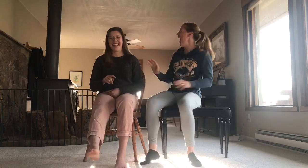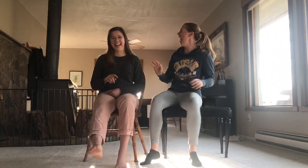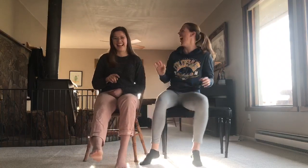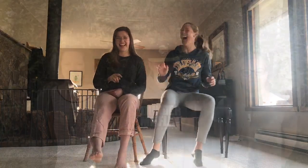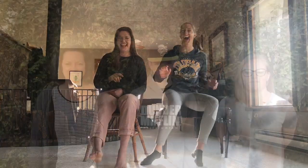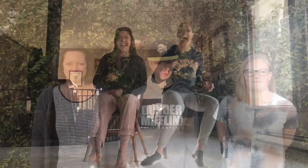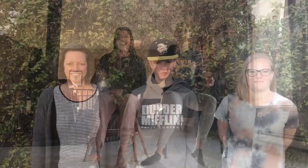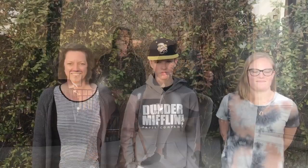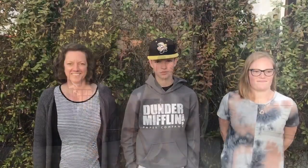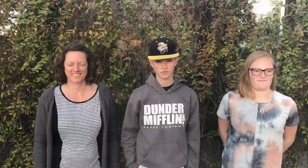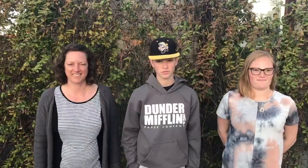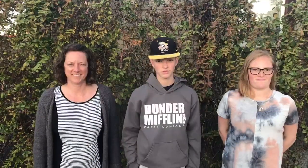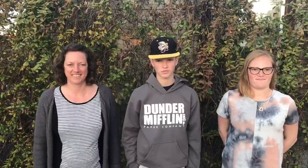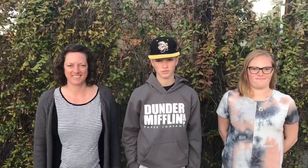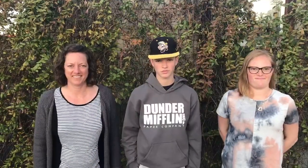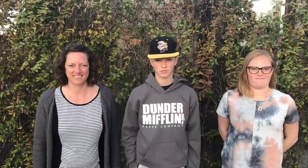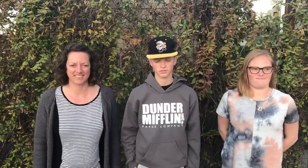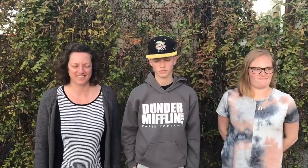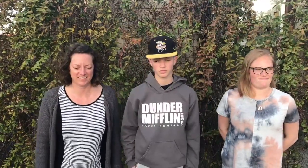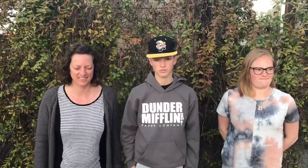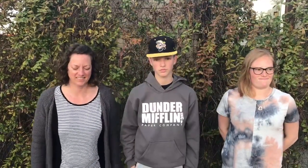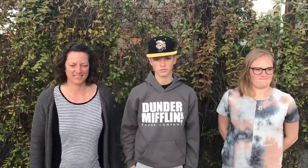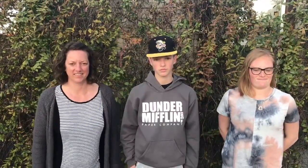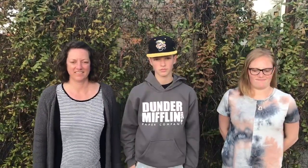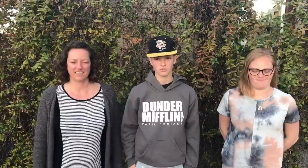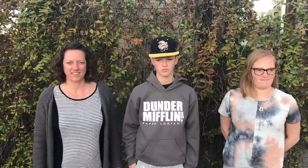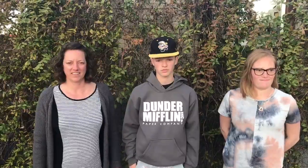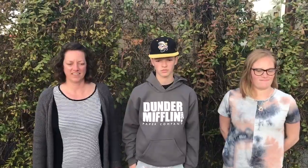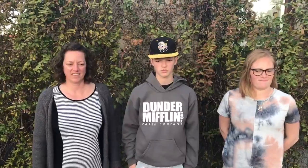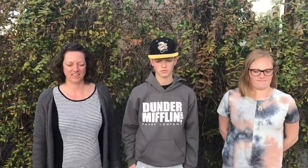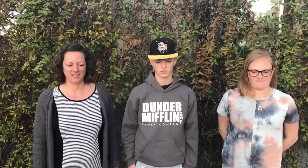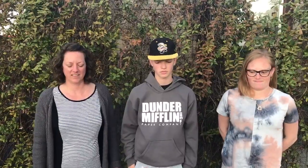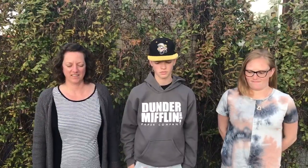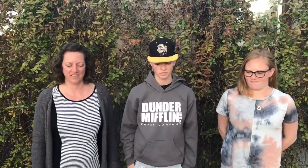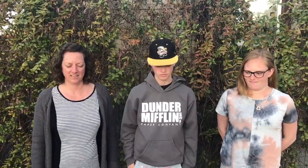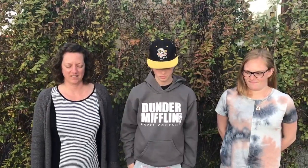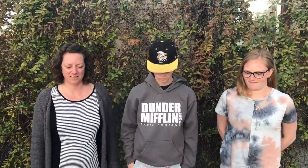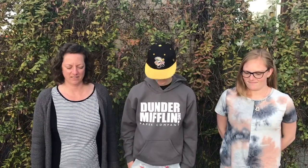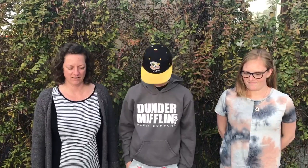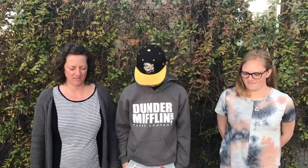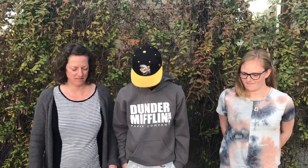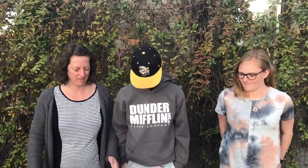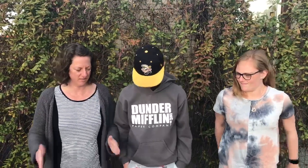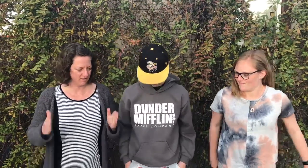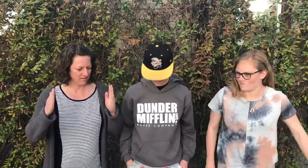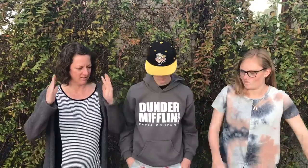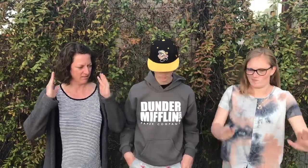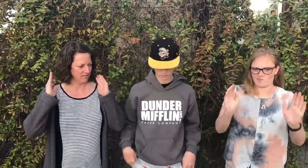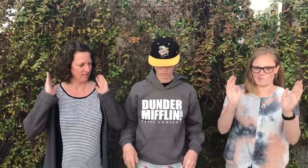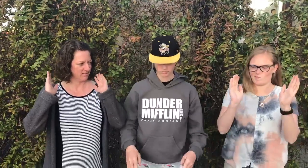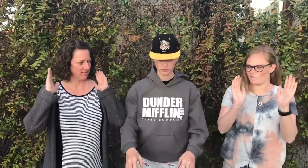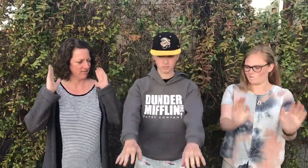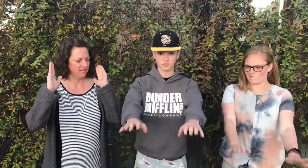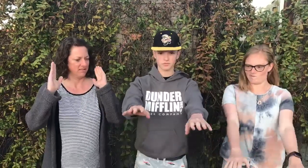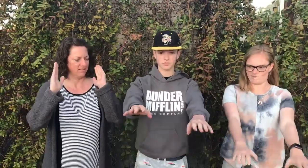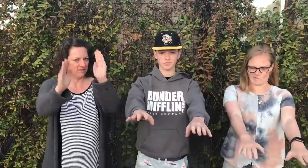this is called basketball circles stand and put your hands out in front of you pointer